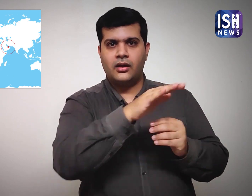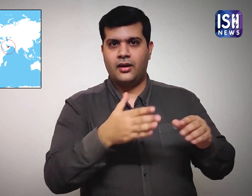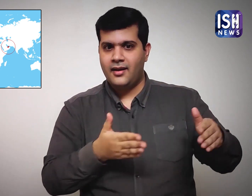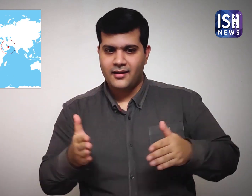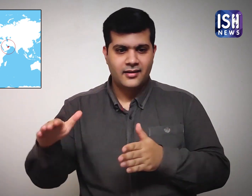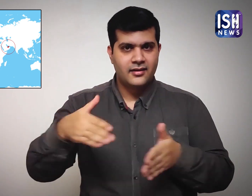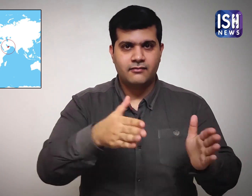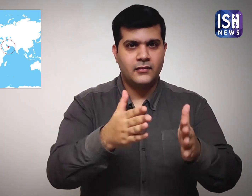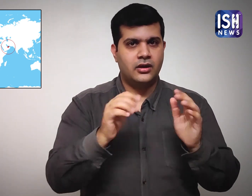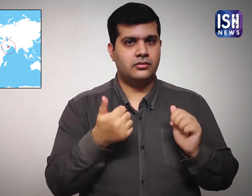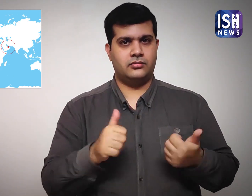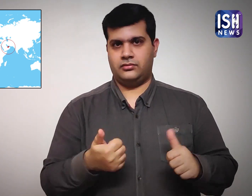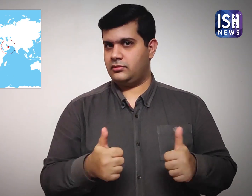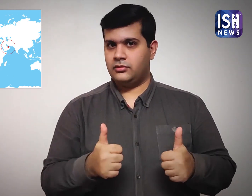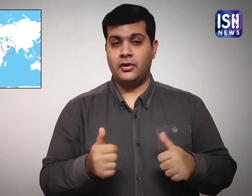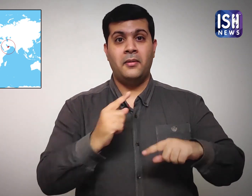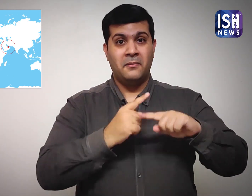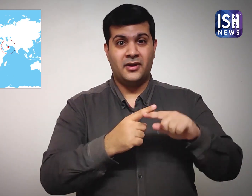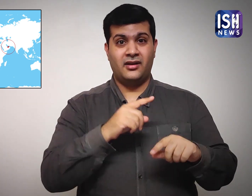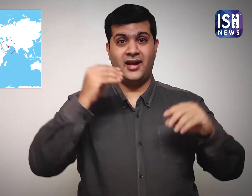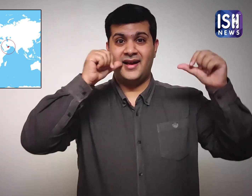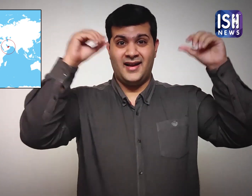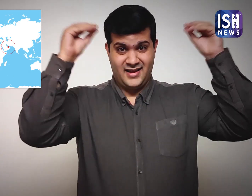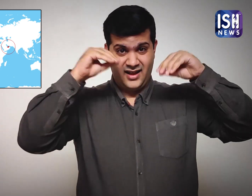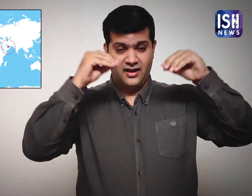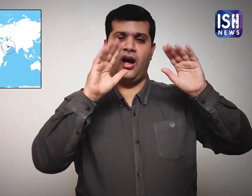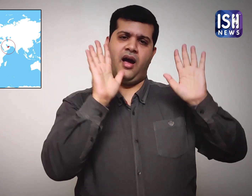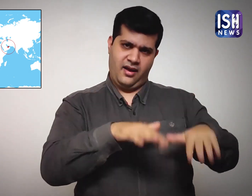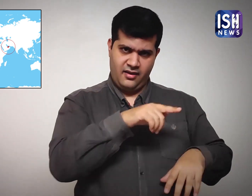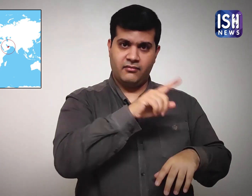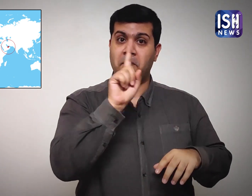It has no rivers and it rains for only 10 days in a year.